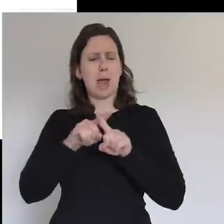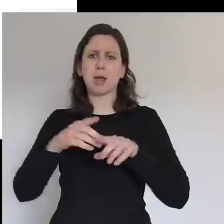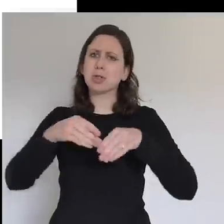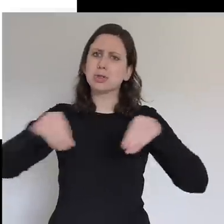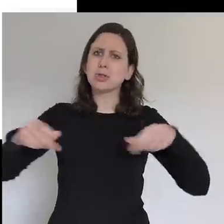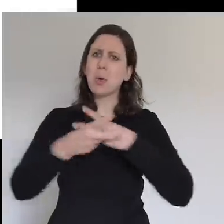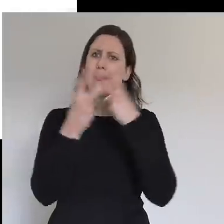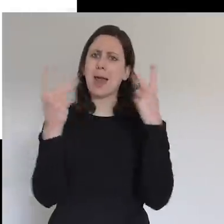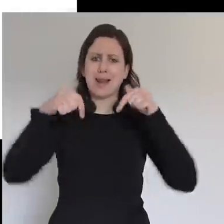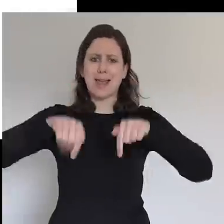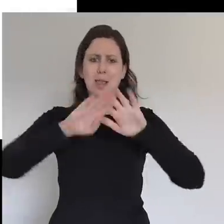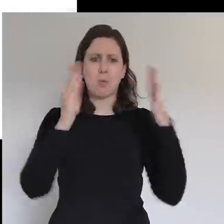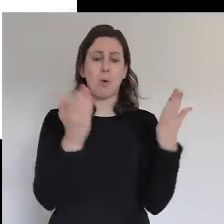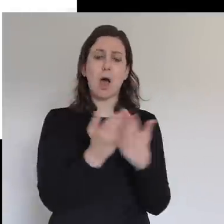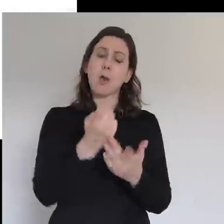for you. So join us.